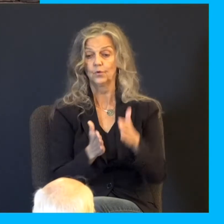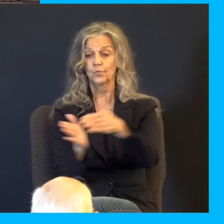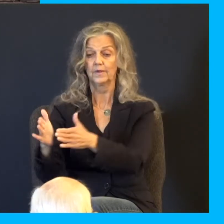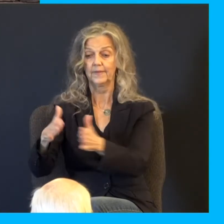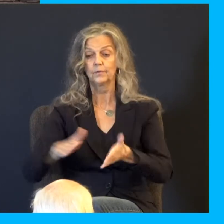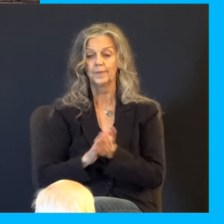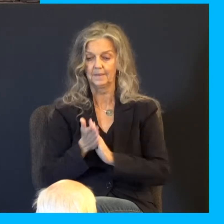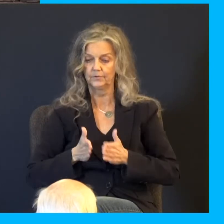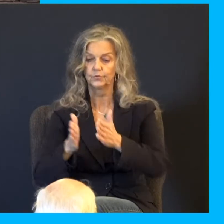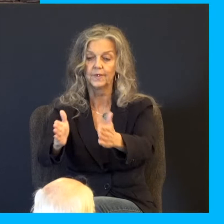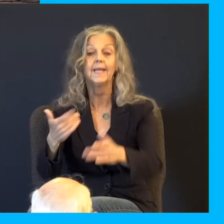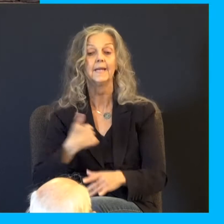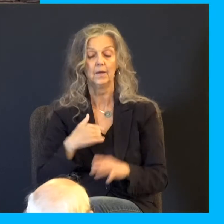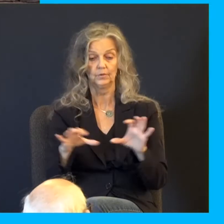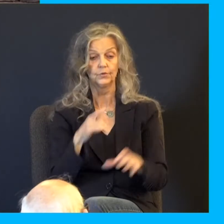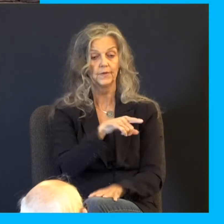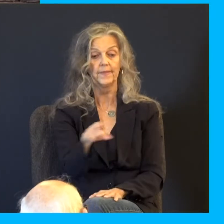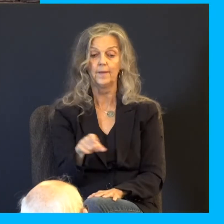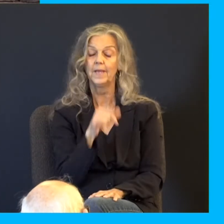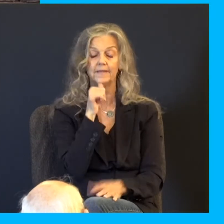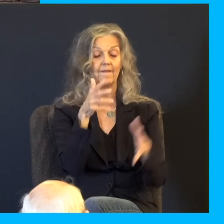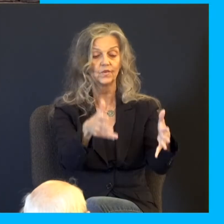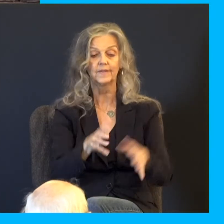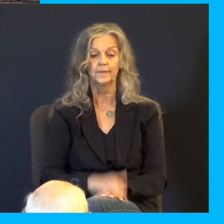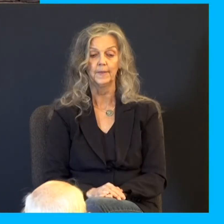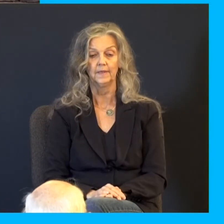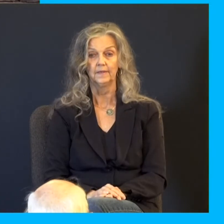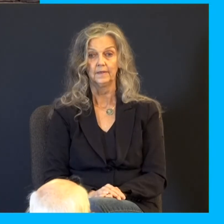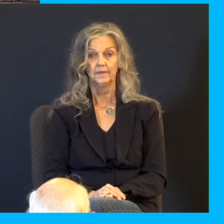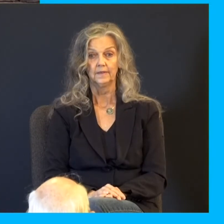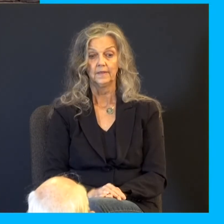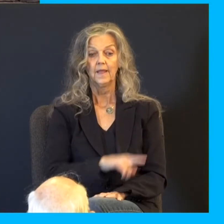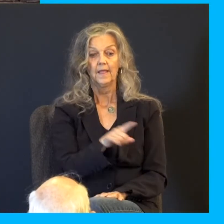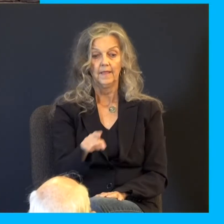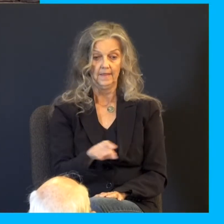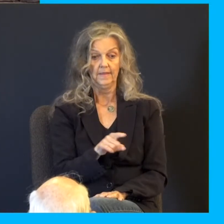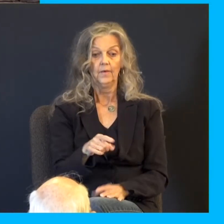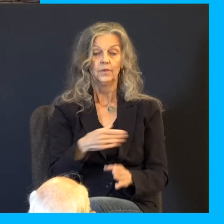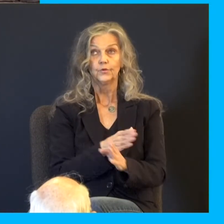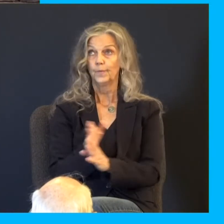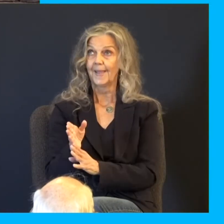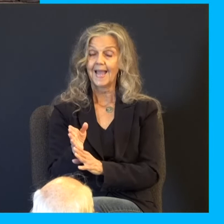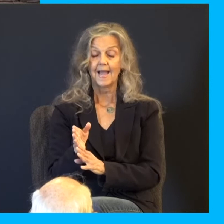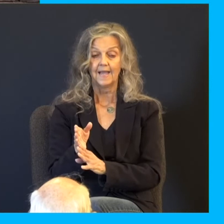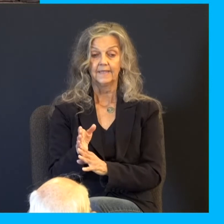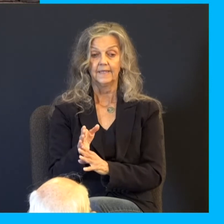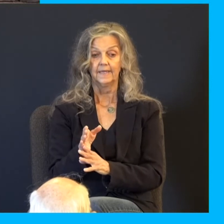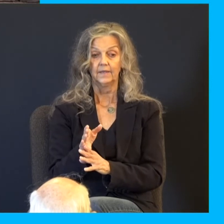These things will I do unto them and not forsake them. They shall be turned back, they shall be greatly ashamed that trust